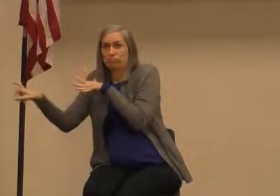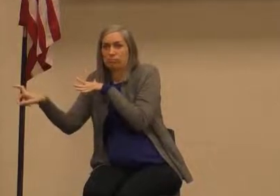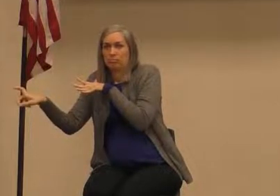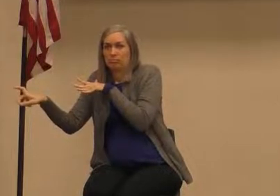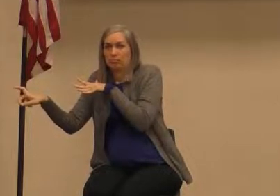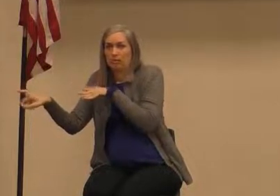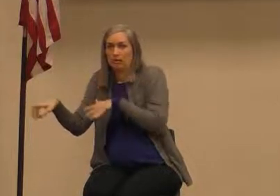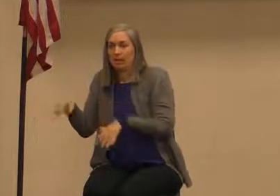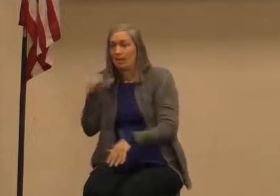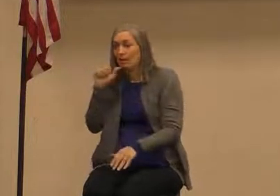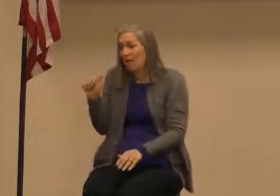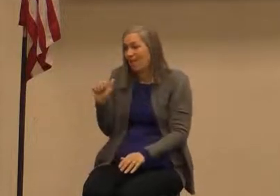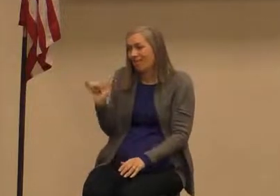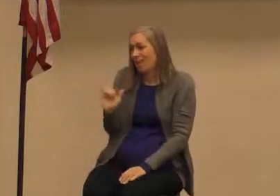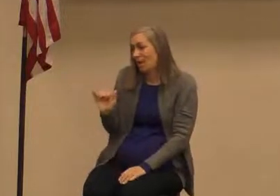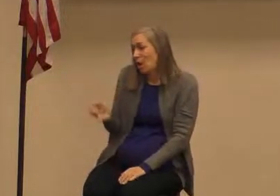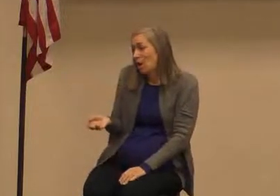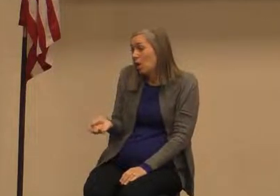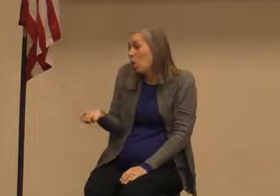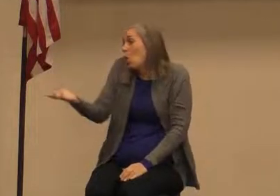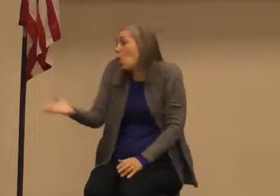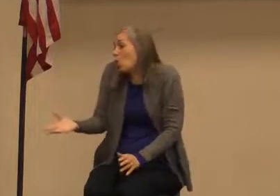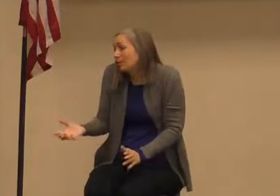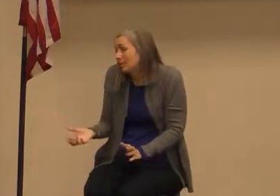like tossing it at him hey here Jesus catch right